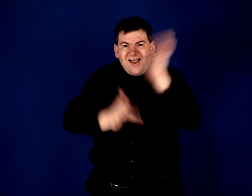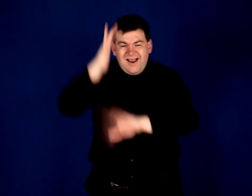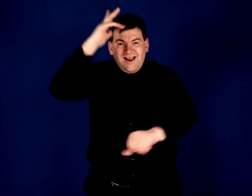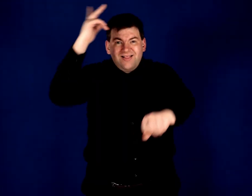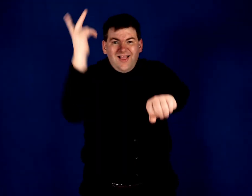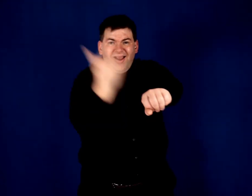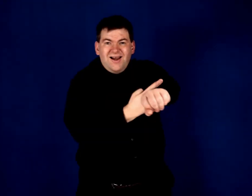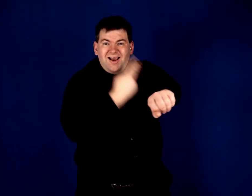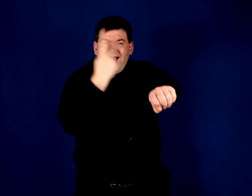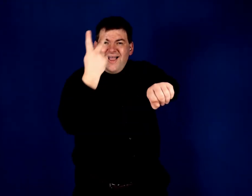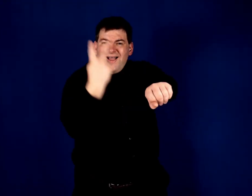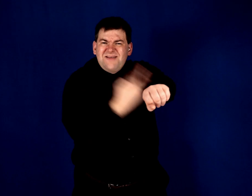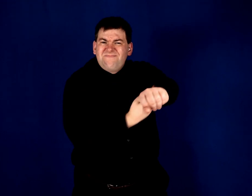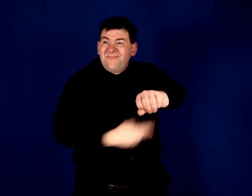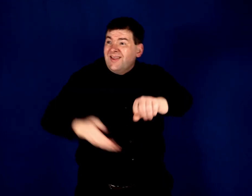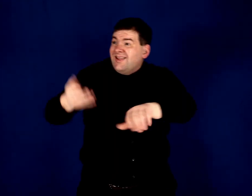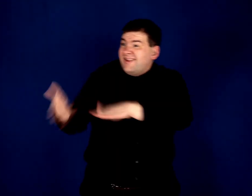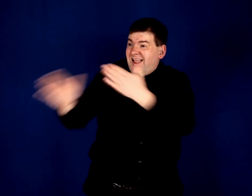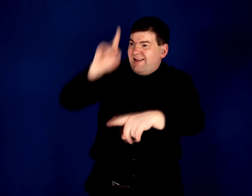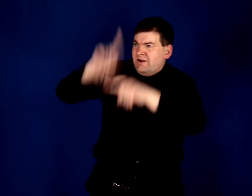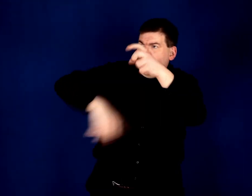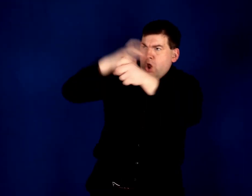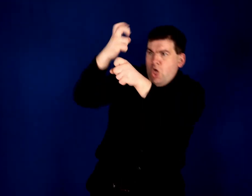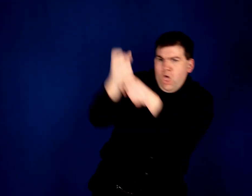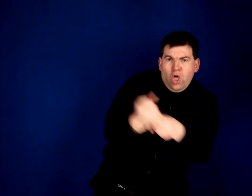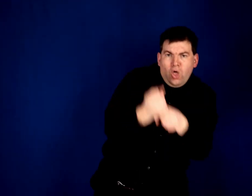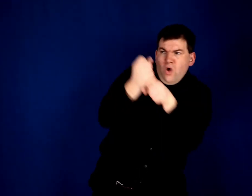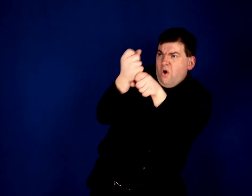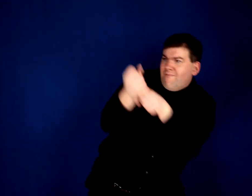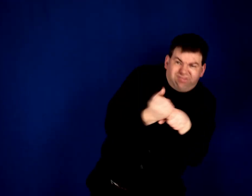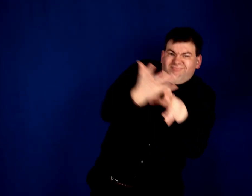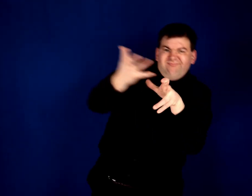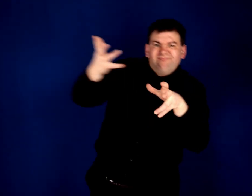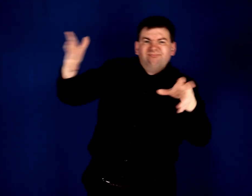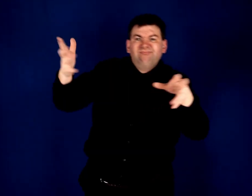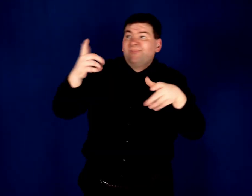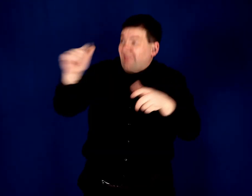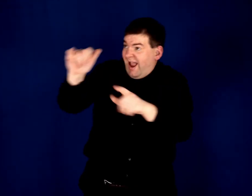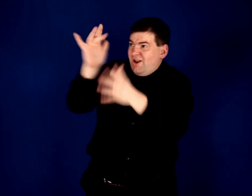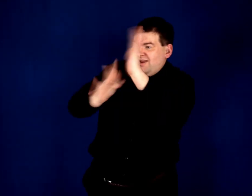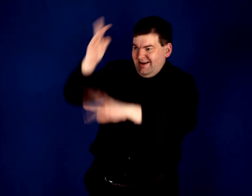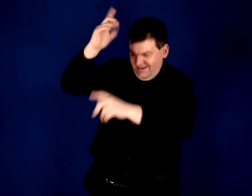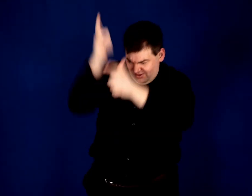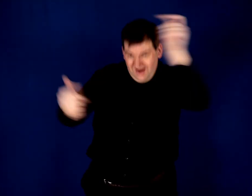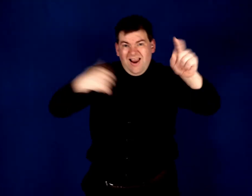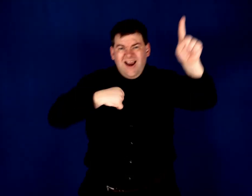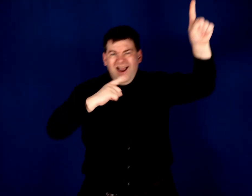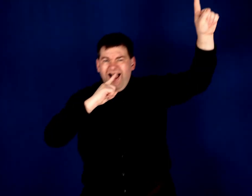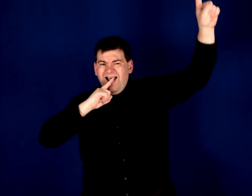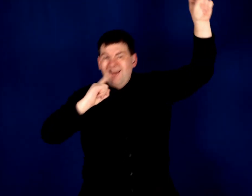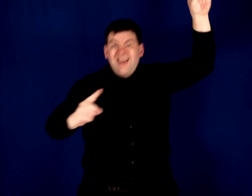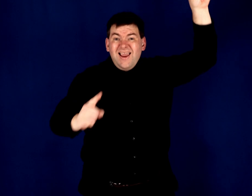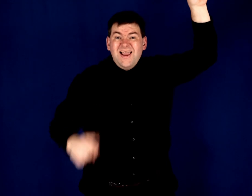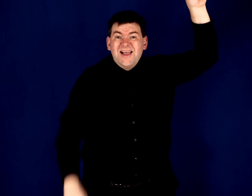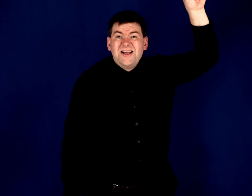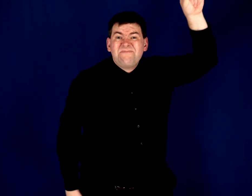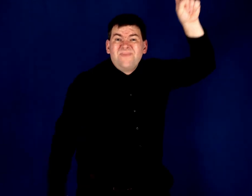was slain The pride of Zion The great I Am Am The